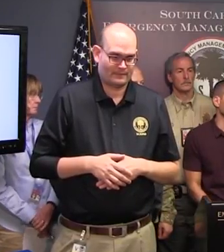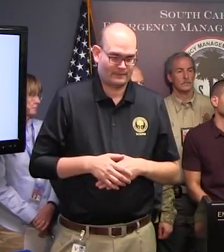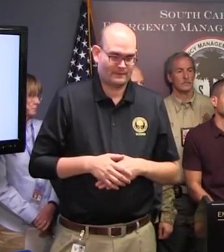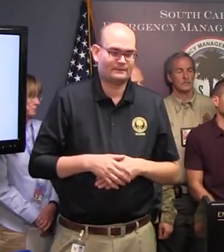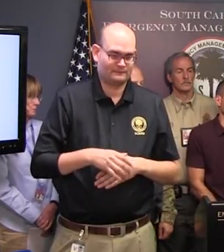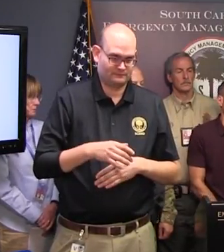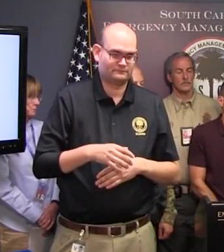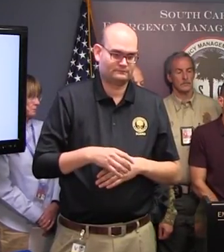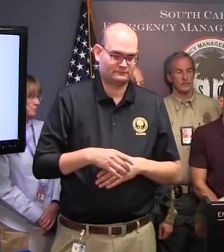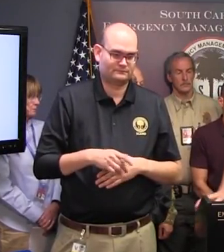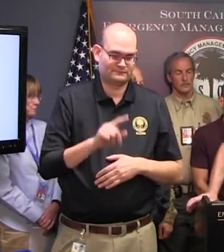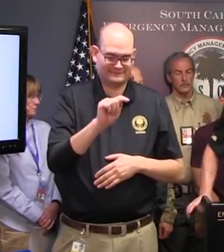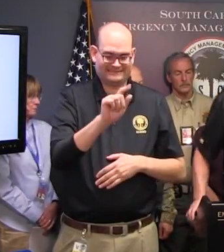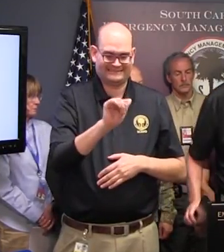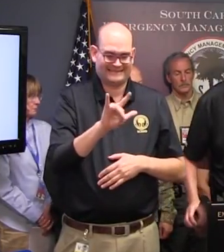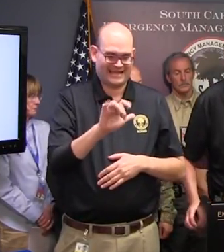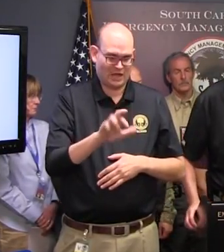please.